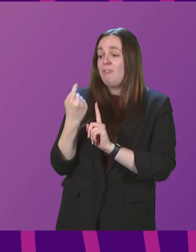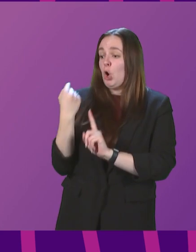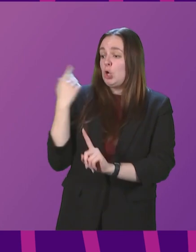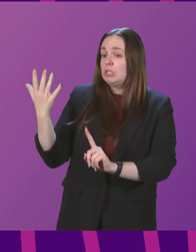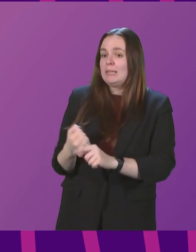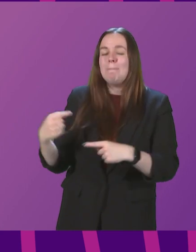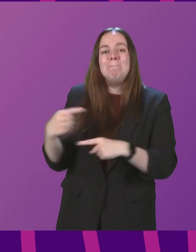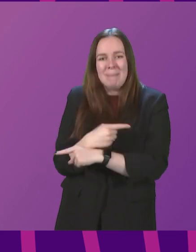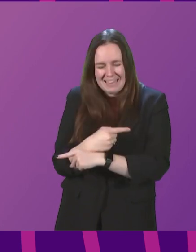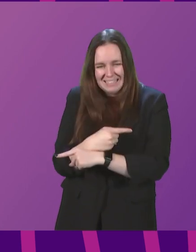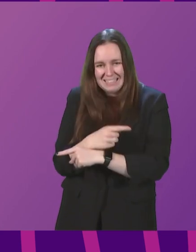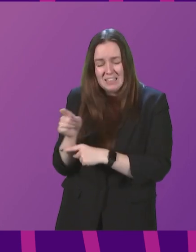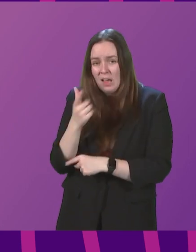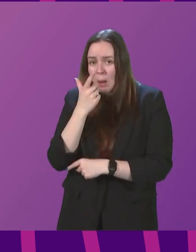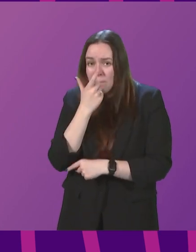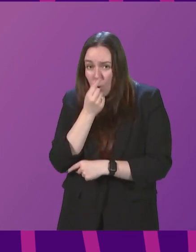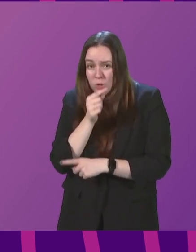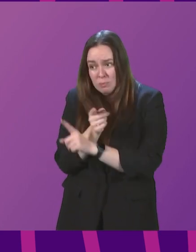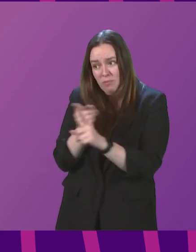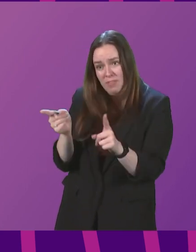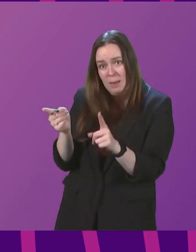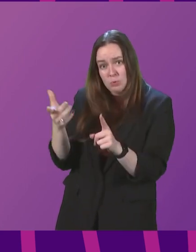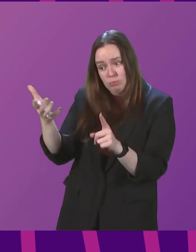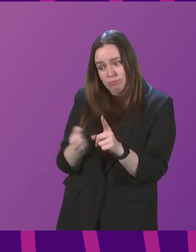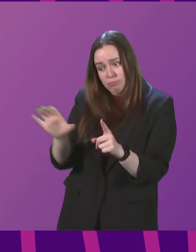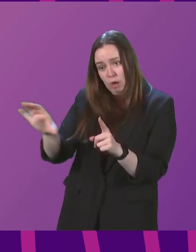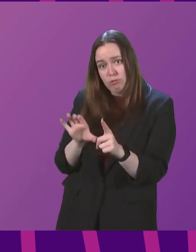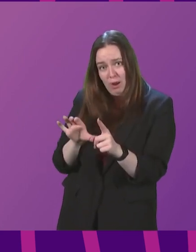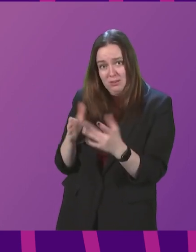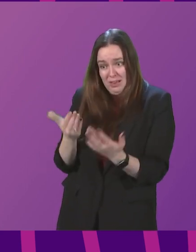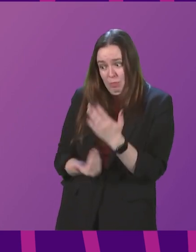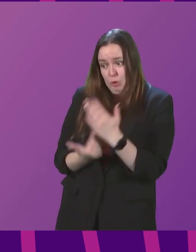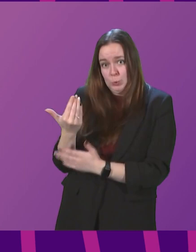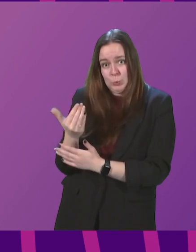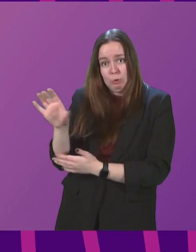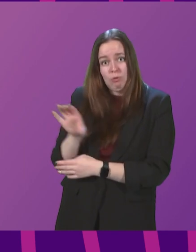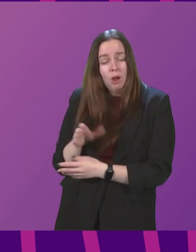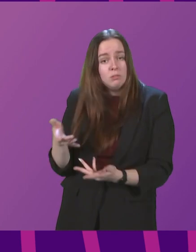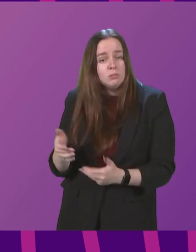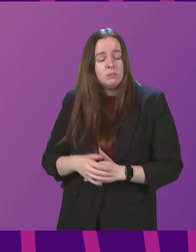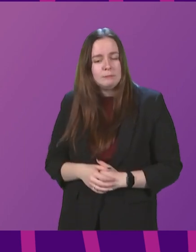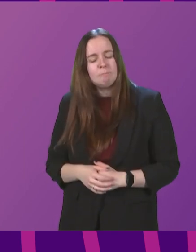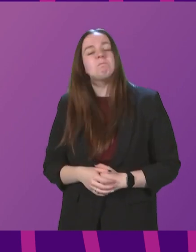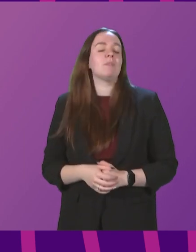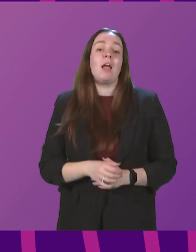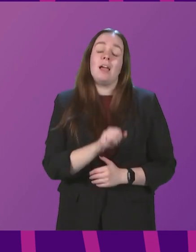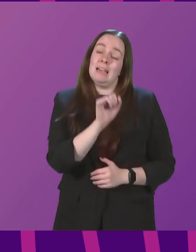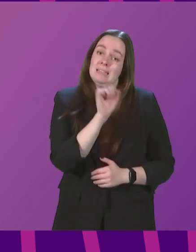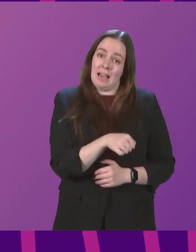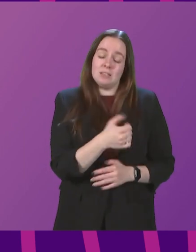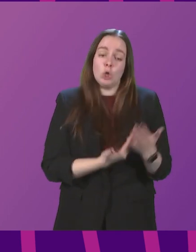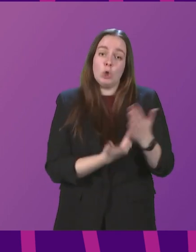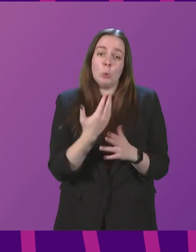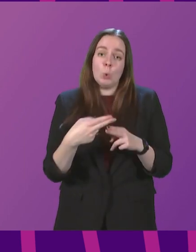technicality. Is it possible for such businesses to get a grant in this latest round? First Minister. Yes, is. New